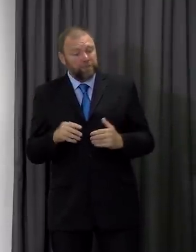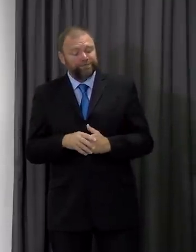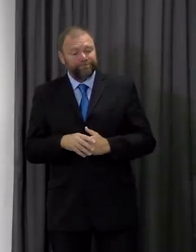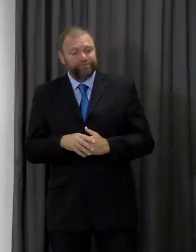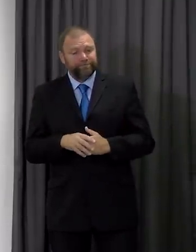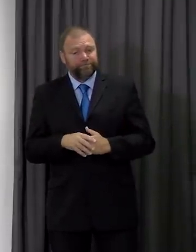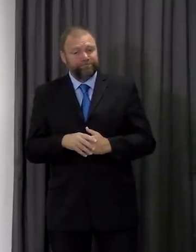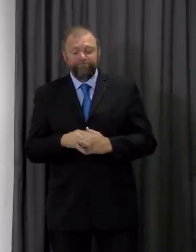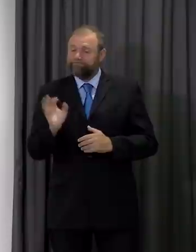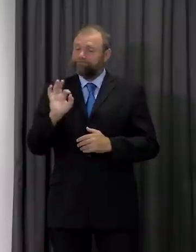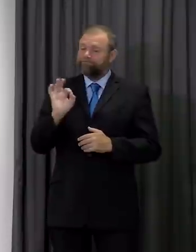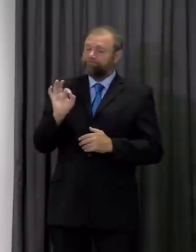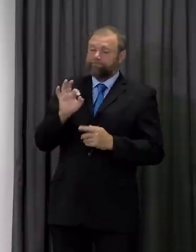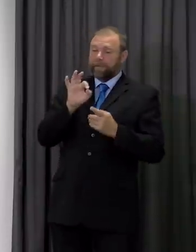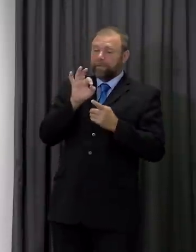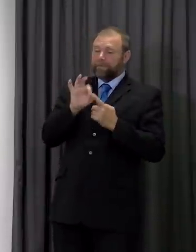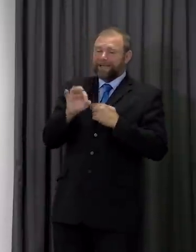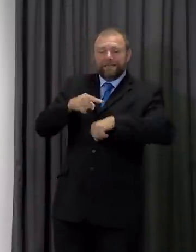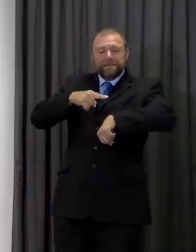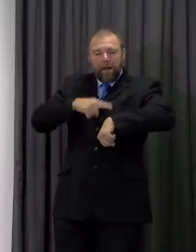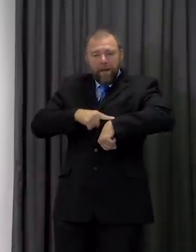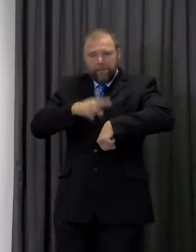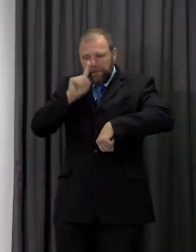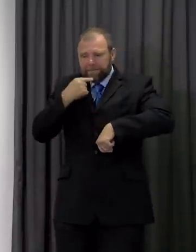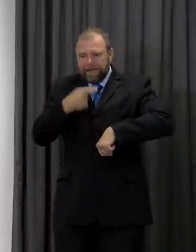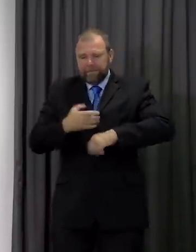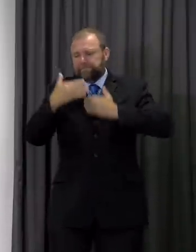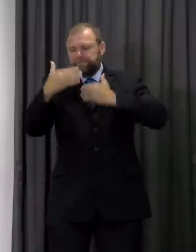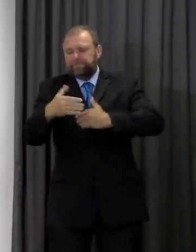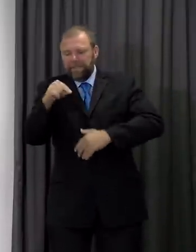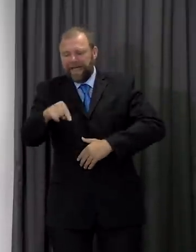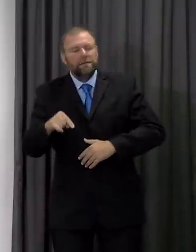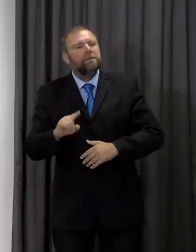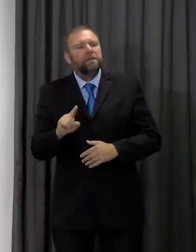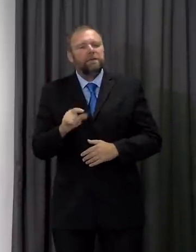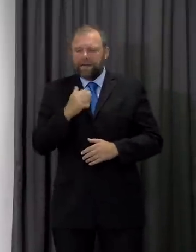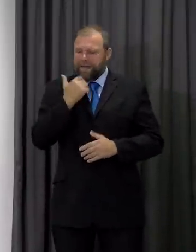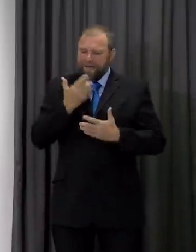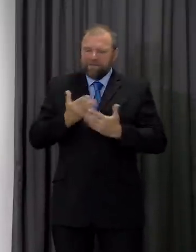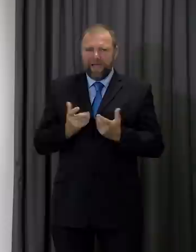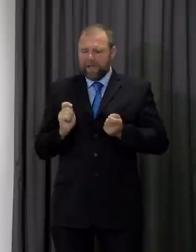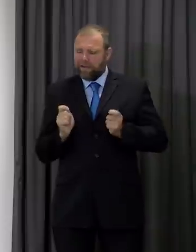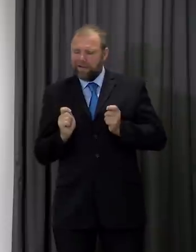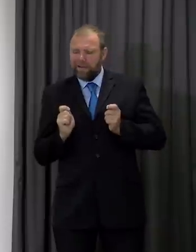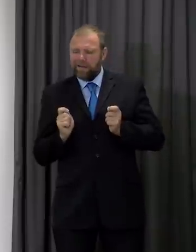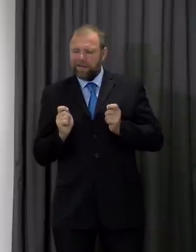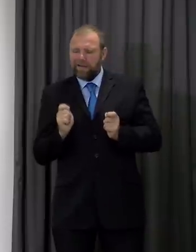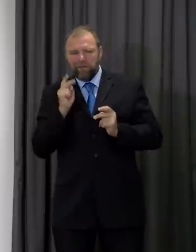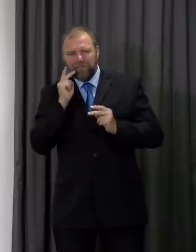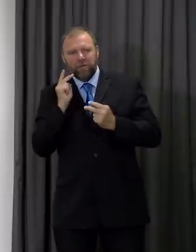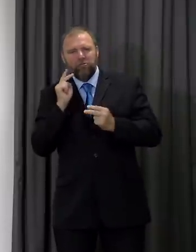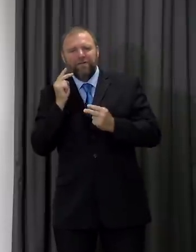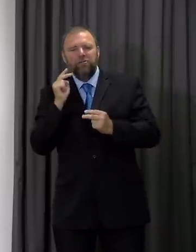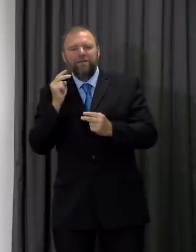a particular mechanistic time frame to this but it's a daily point of looking at each of the areas of concern and needing to make choices